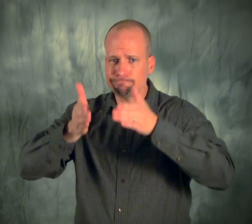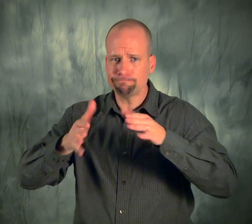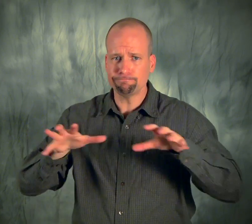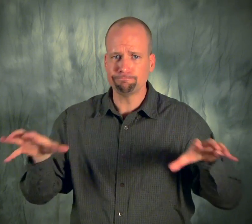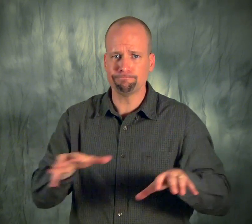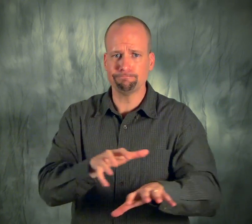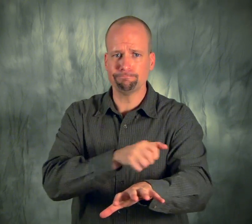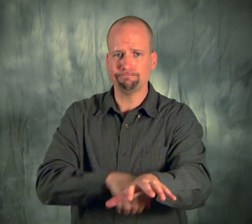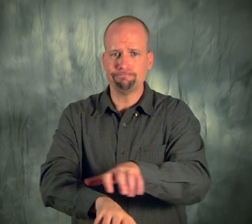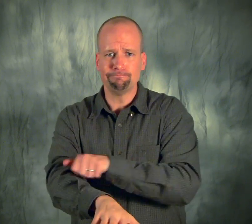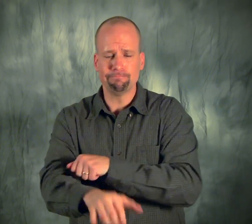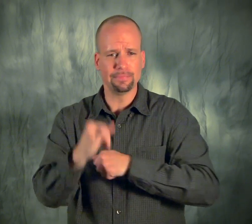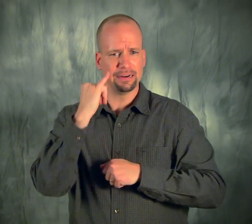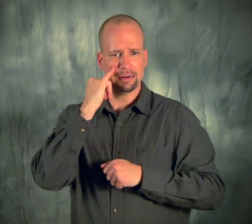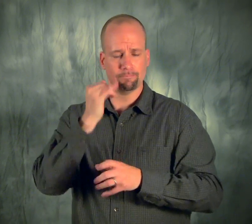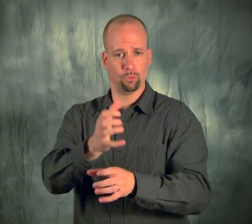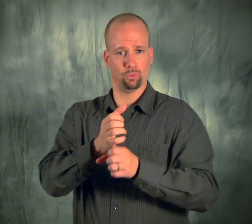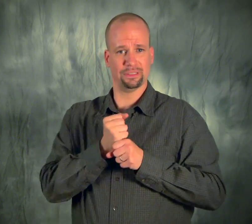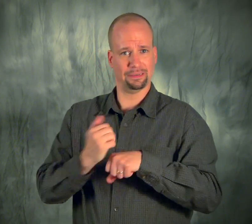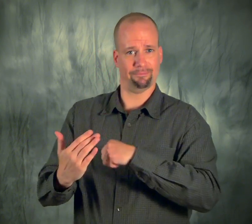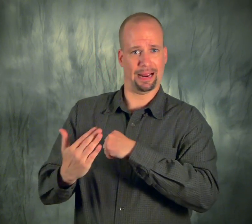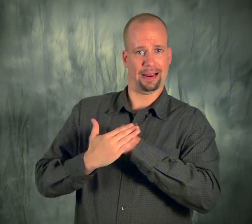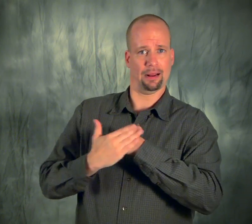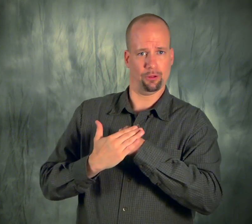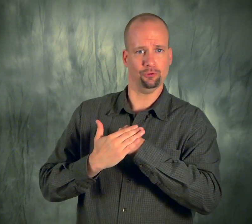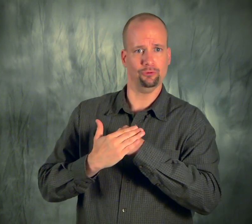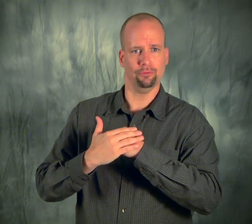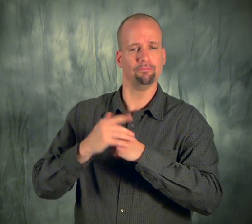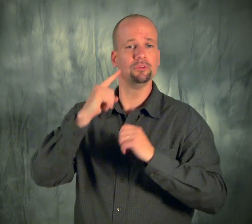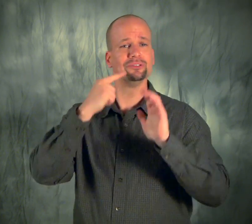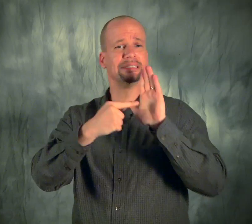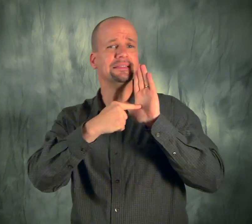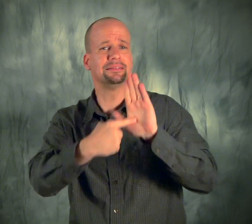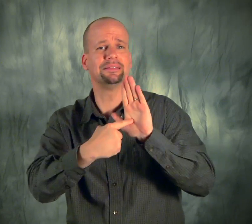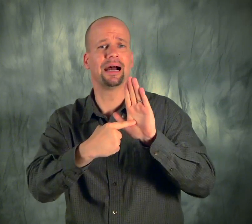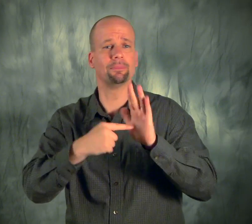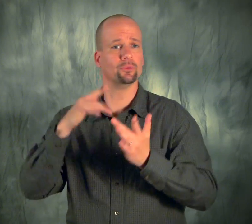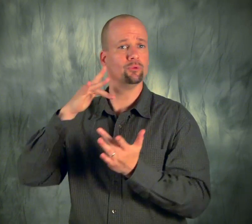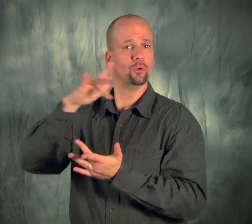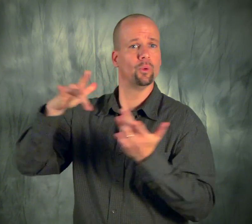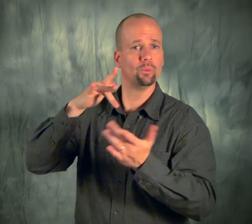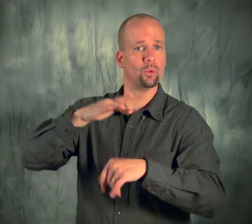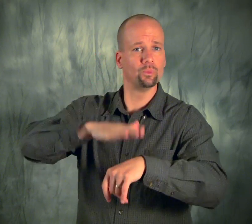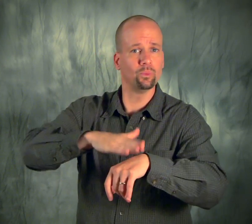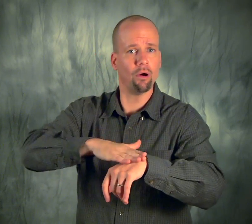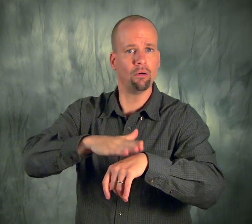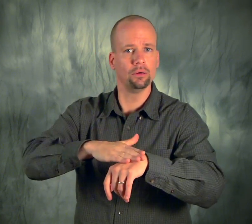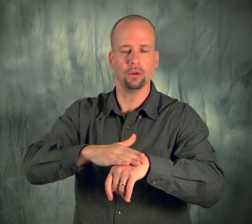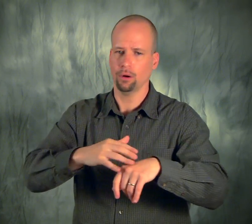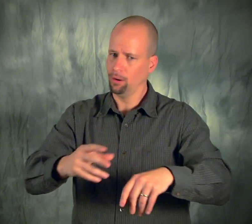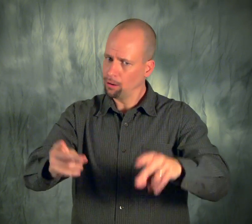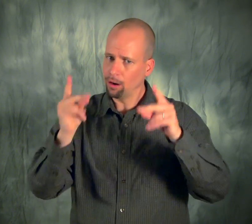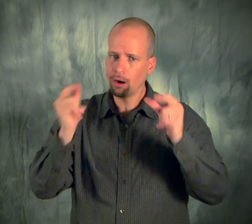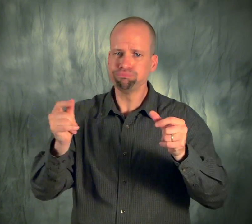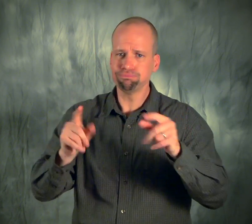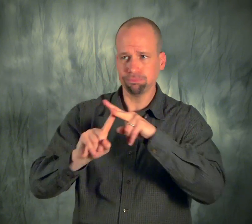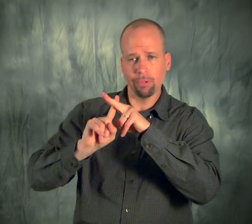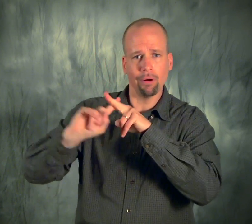Be sure to take appropriate action if you receive an alert. For example, if you receive a tornado warning, take immediate